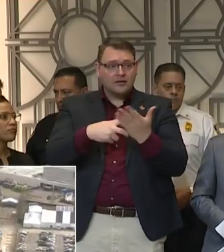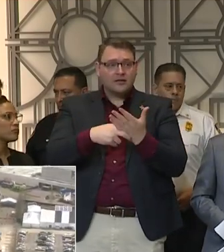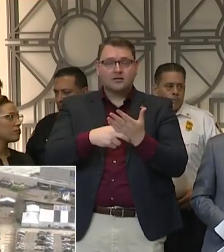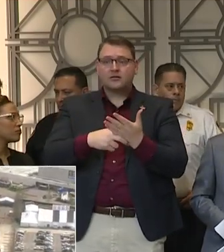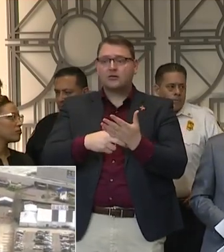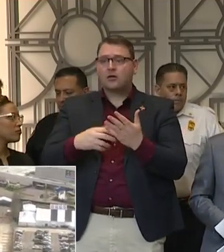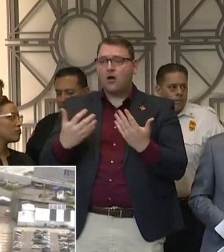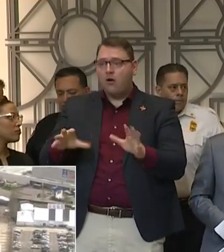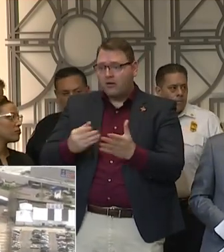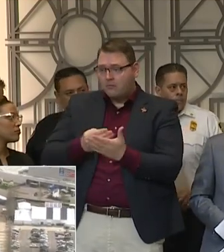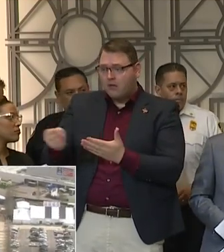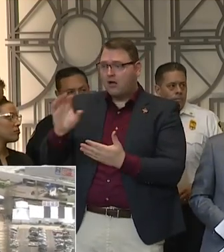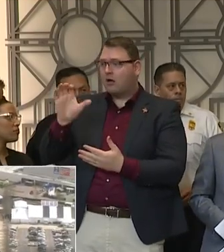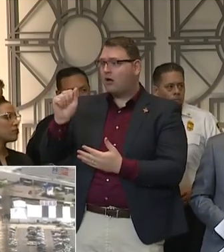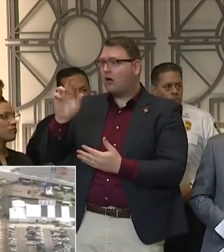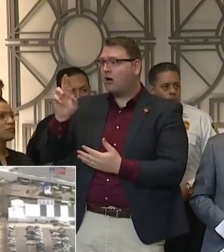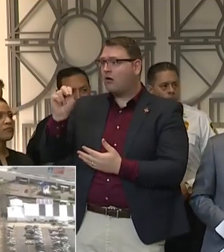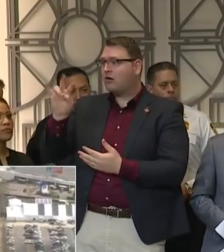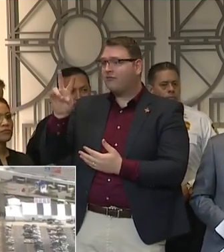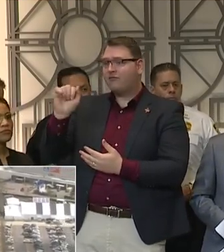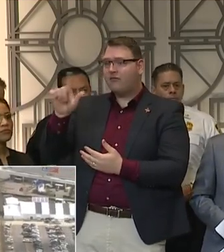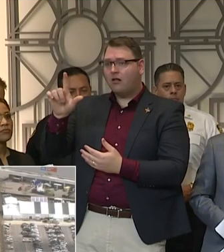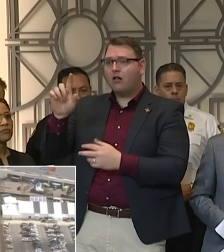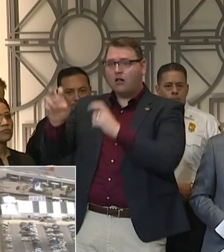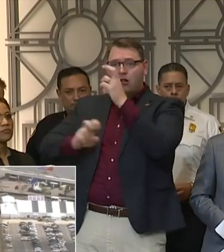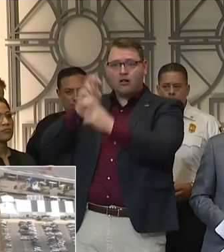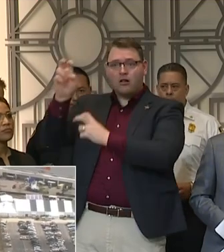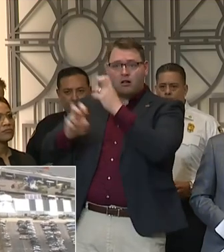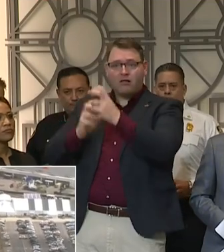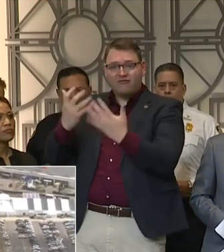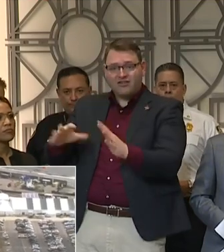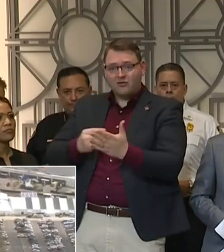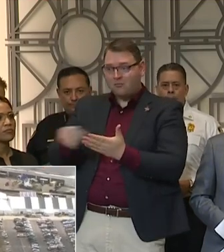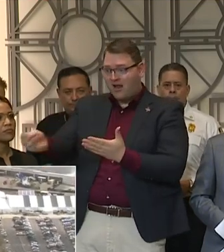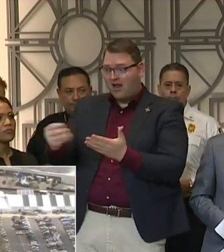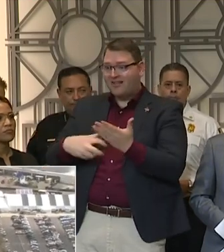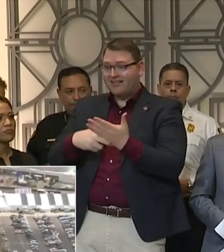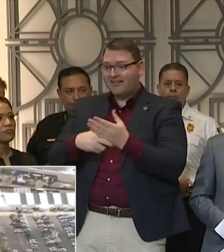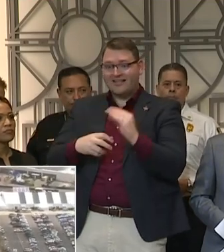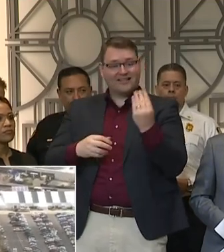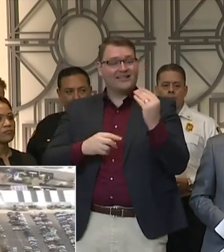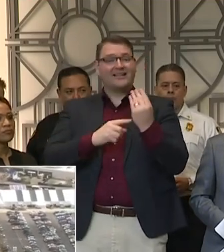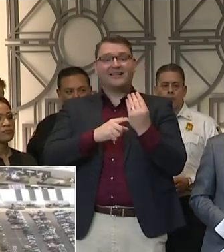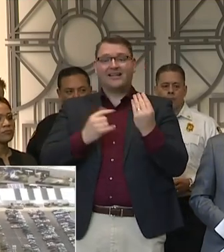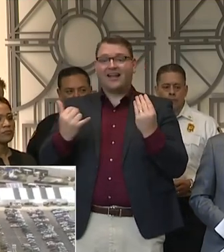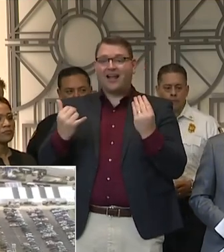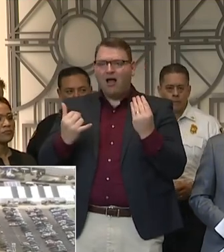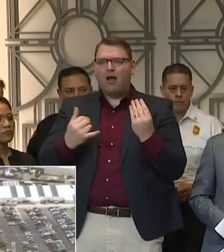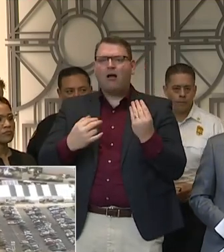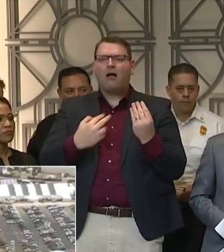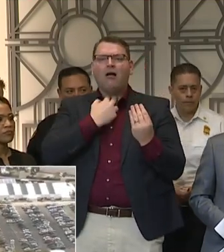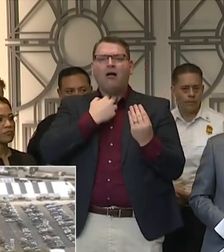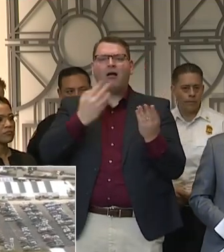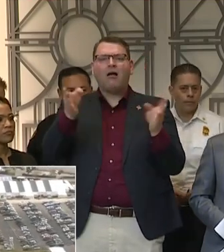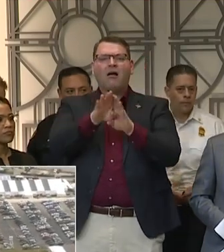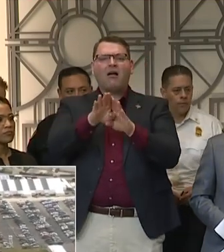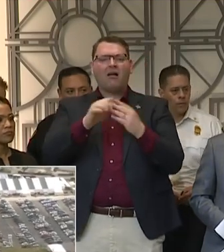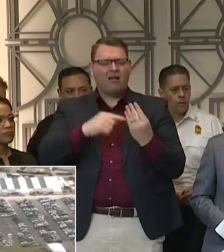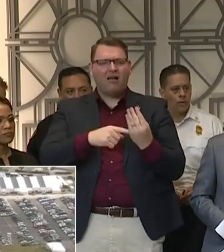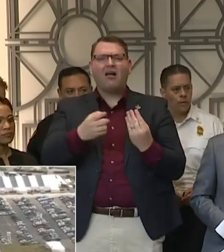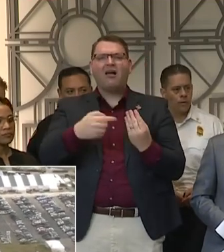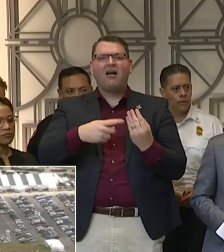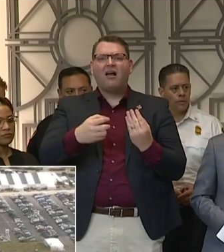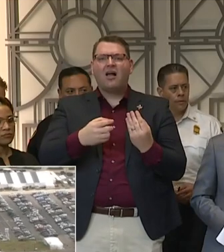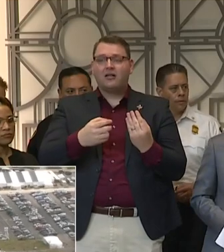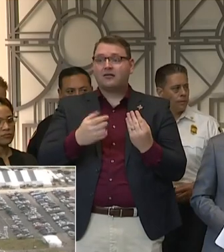packs, we will be posting refund information on our website. So please be patient with us as we get that information out. One of the